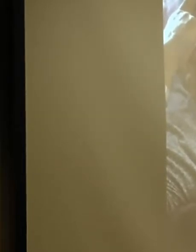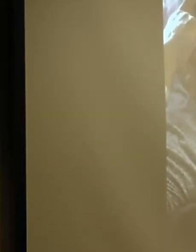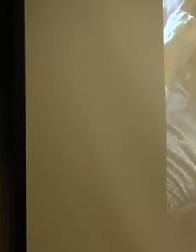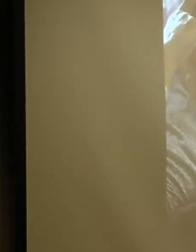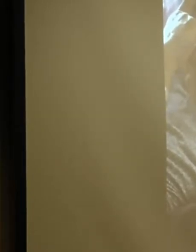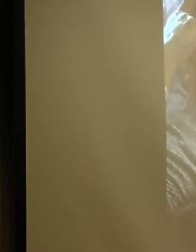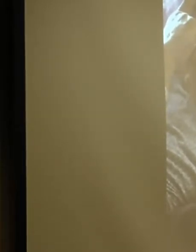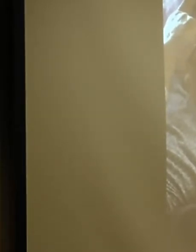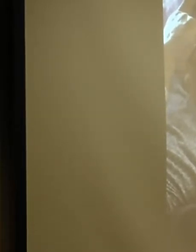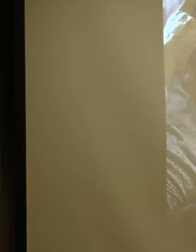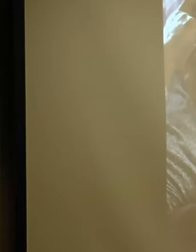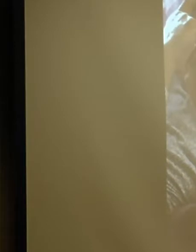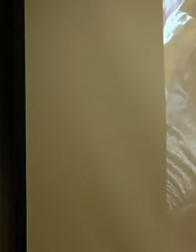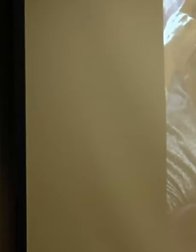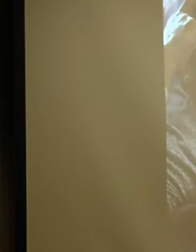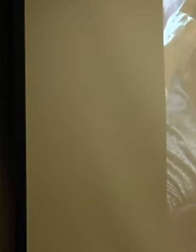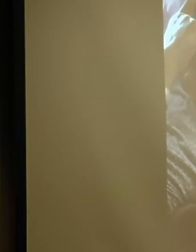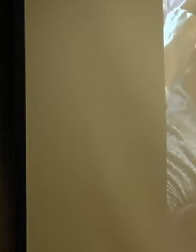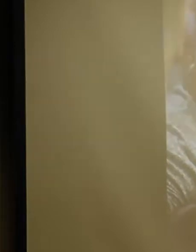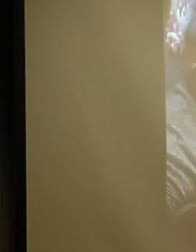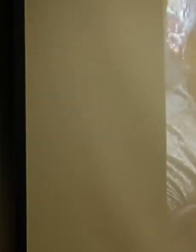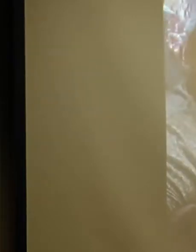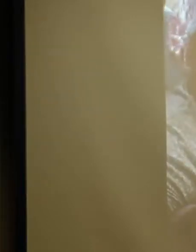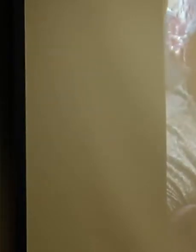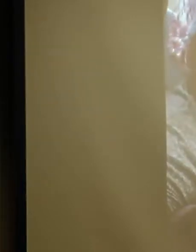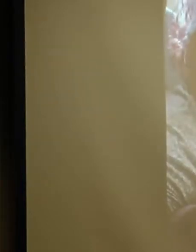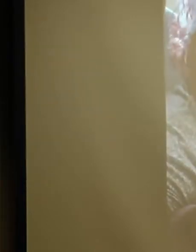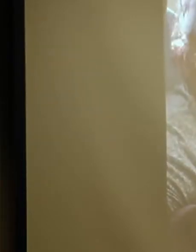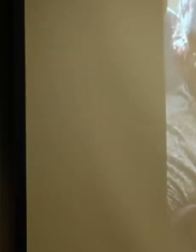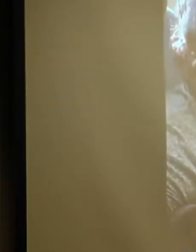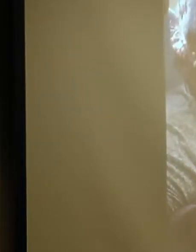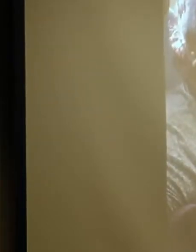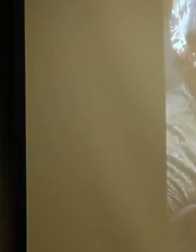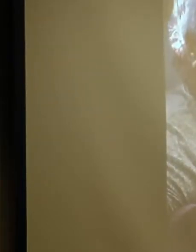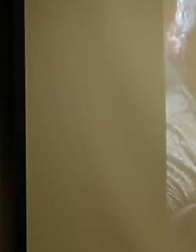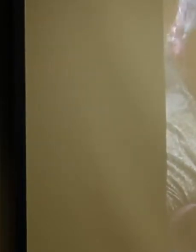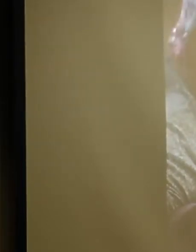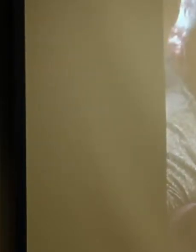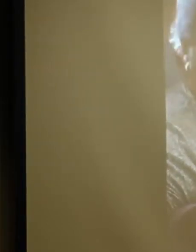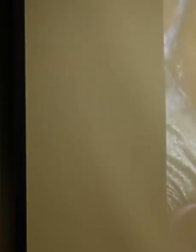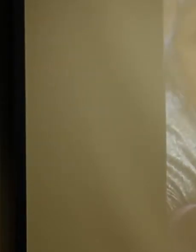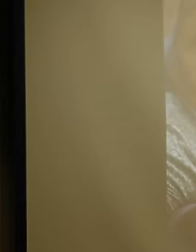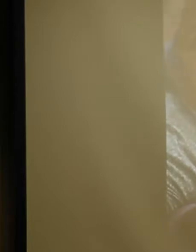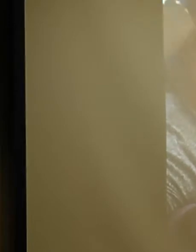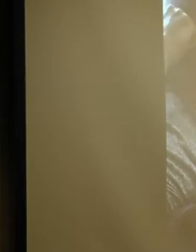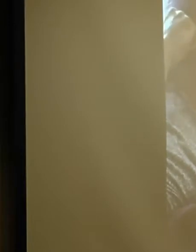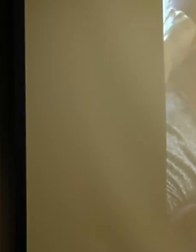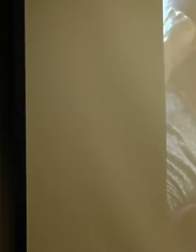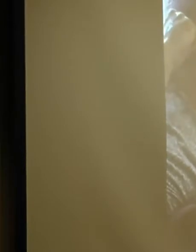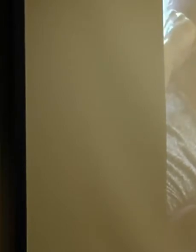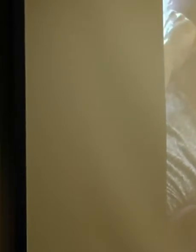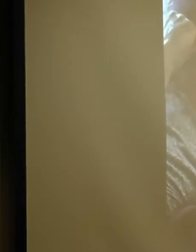As a lot of people won't go and see people because they use their big, long words. Yeah. And that's coming from